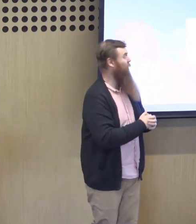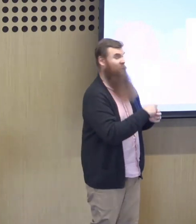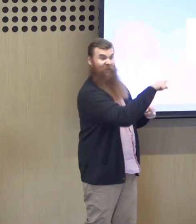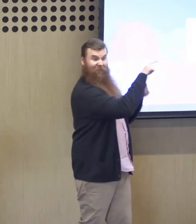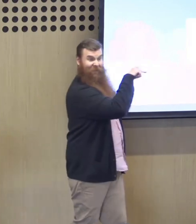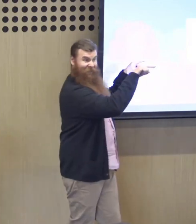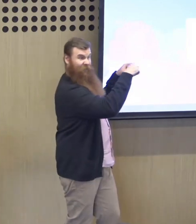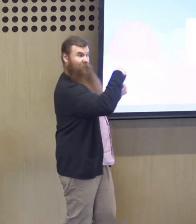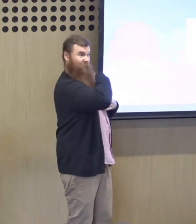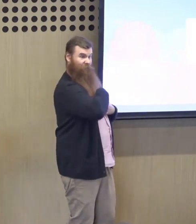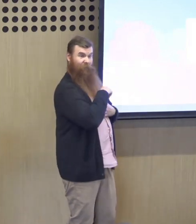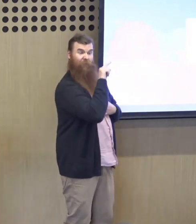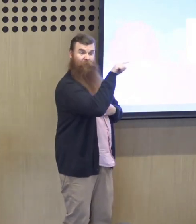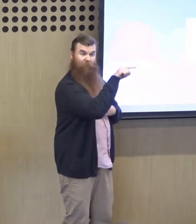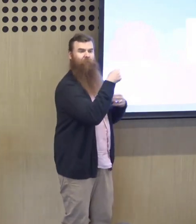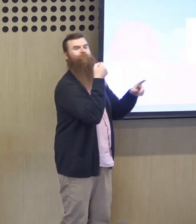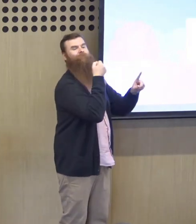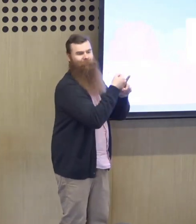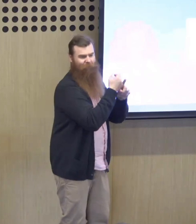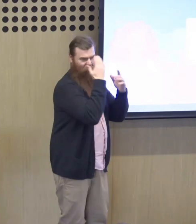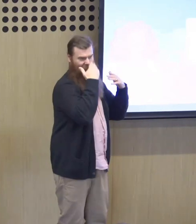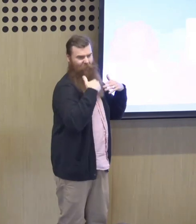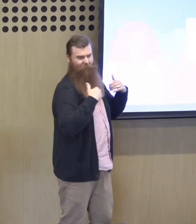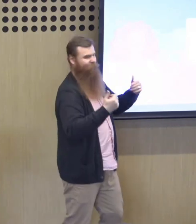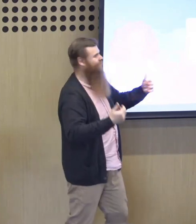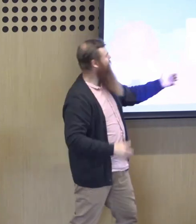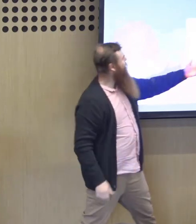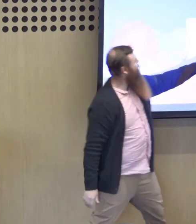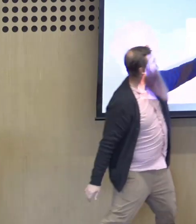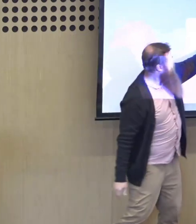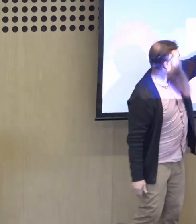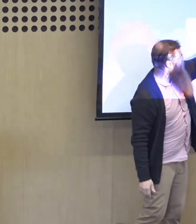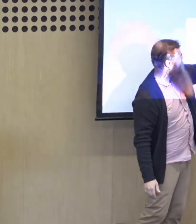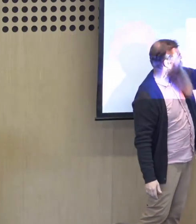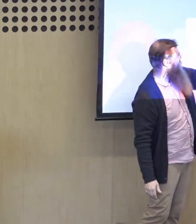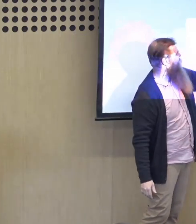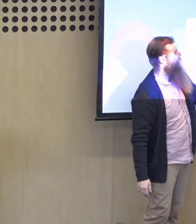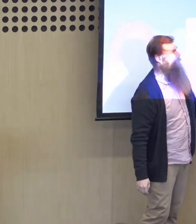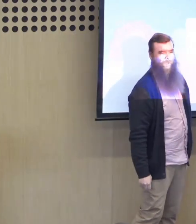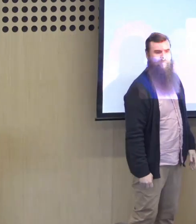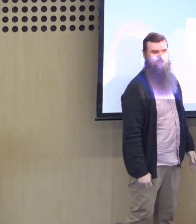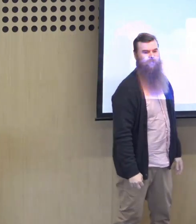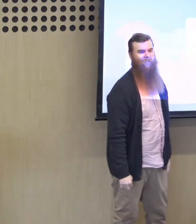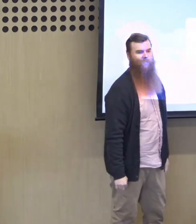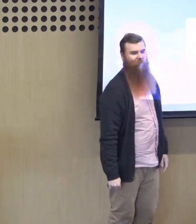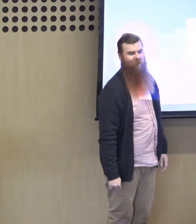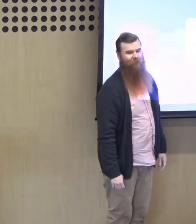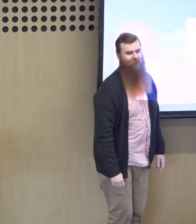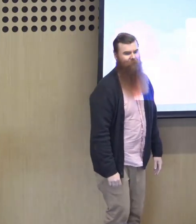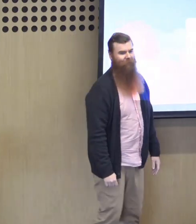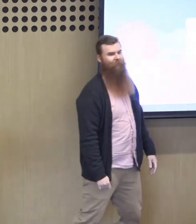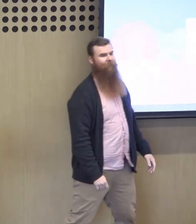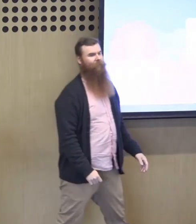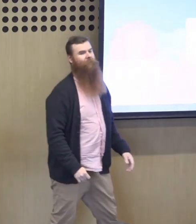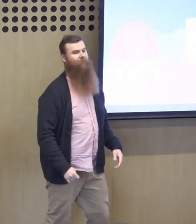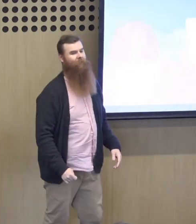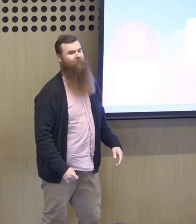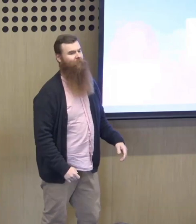that's still a factor that contributes to this extrinsic stress. And they all equal